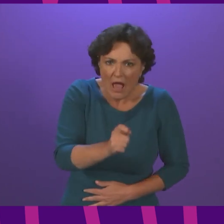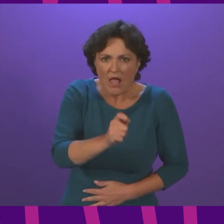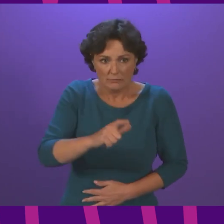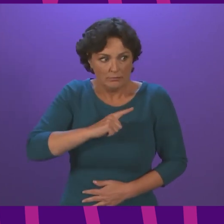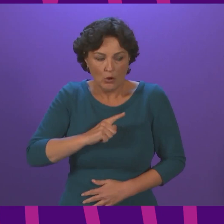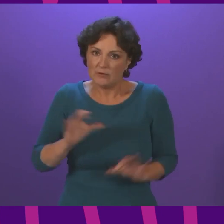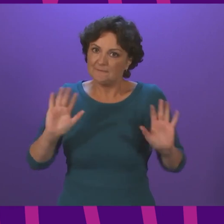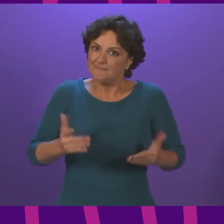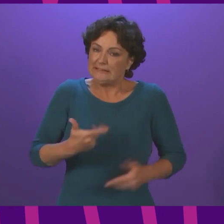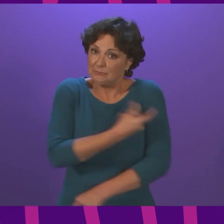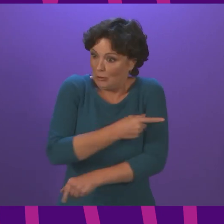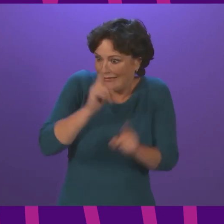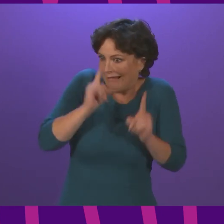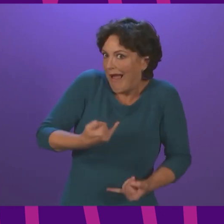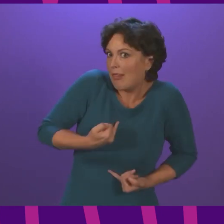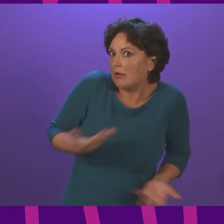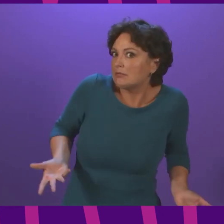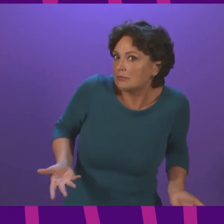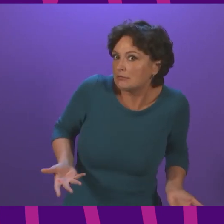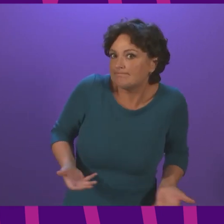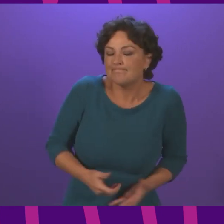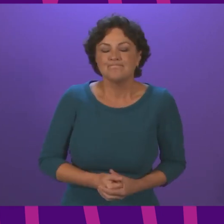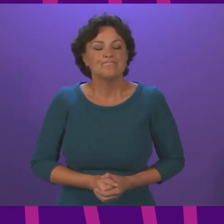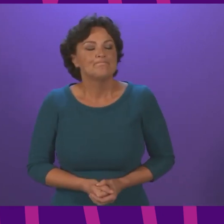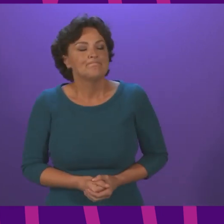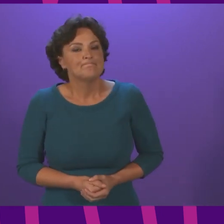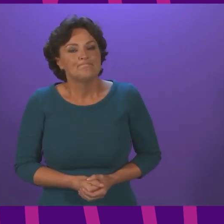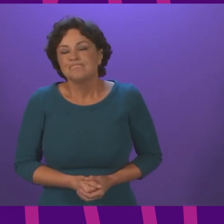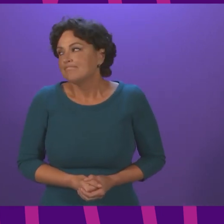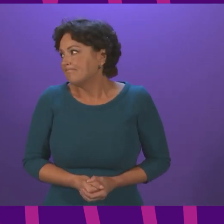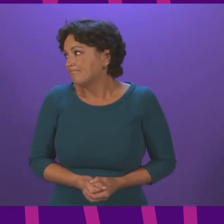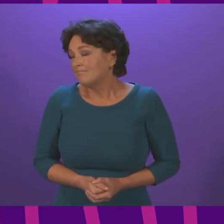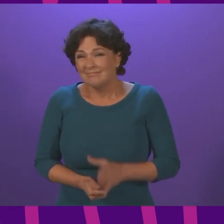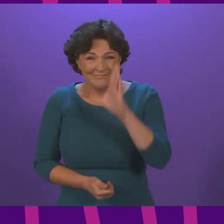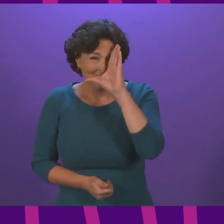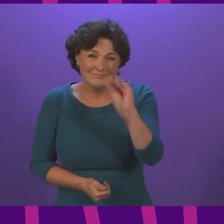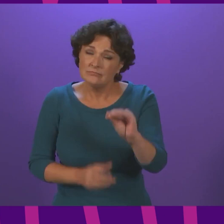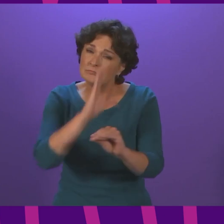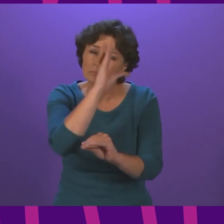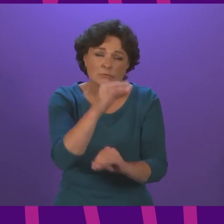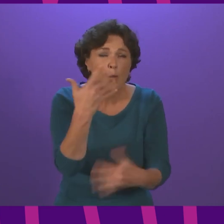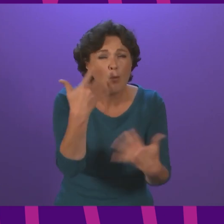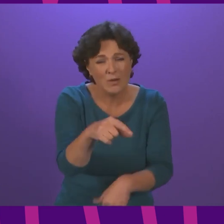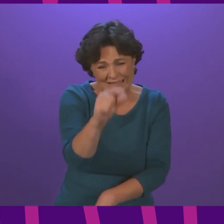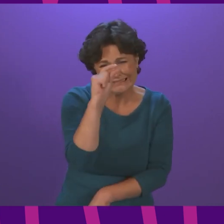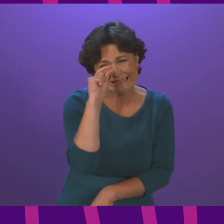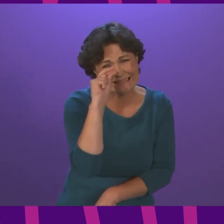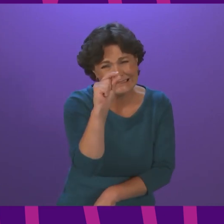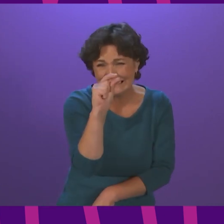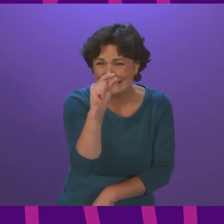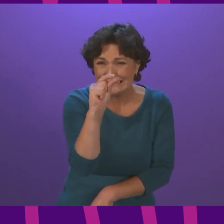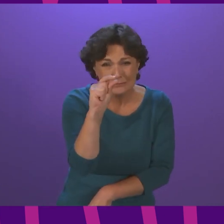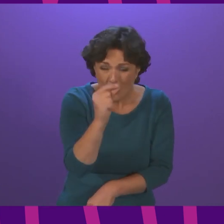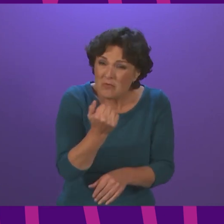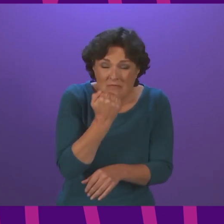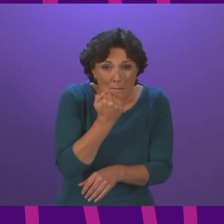First Minister Well there are a very and I stress a very small number of people in Scotland who cannot be vaccinated for